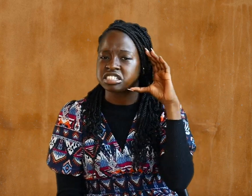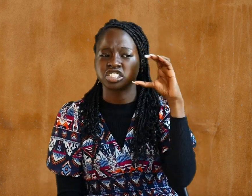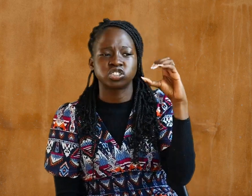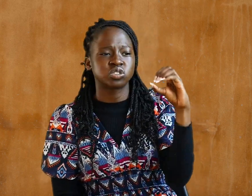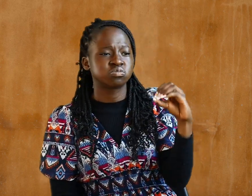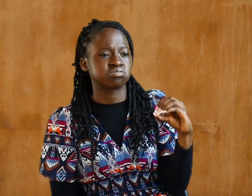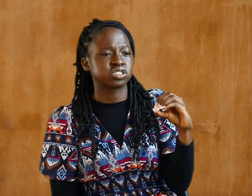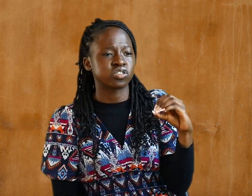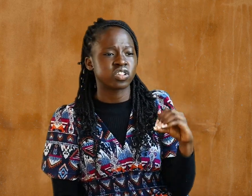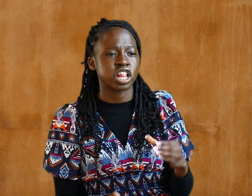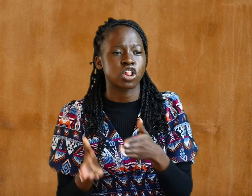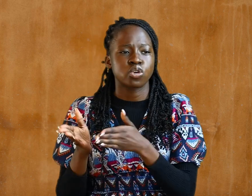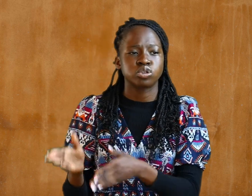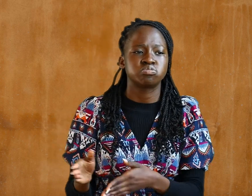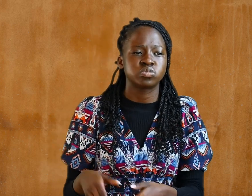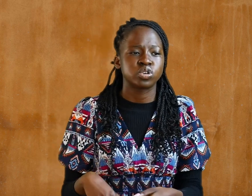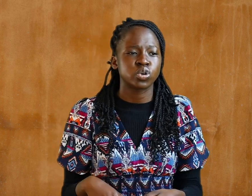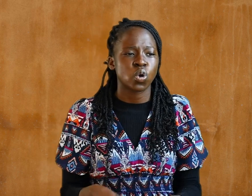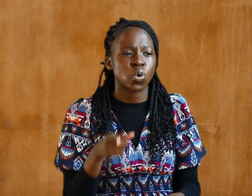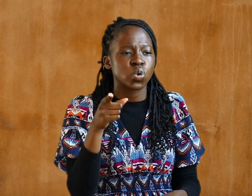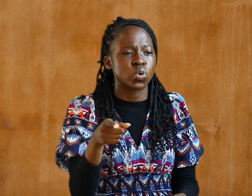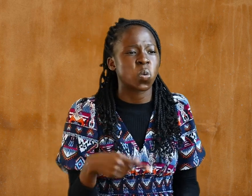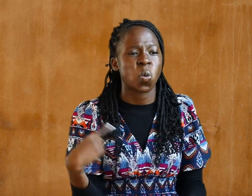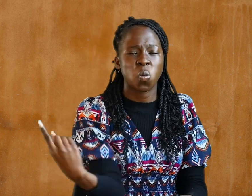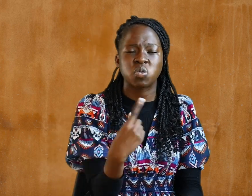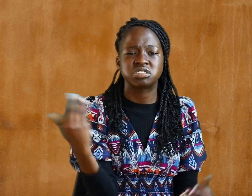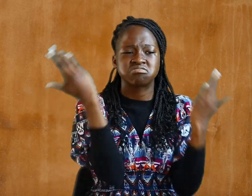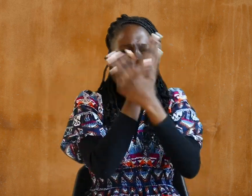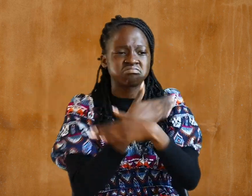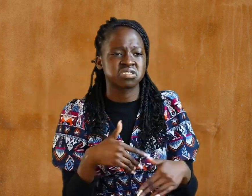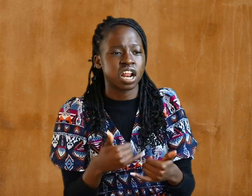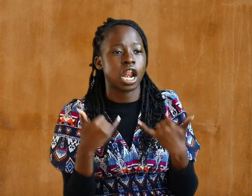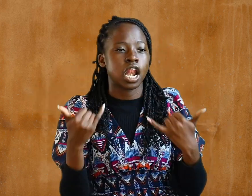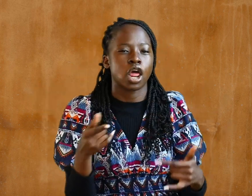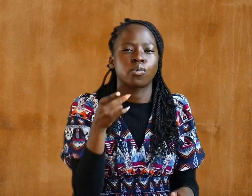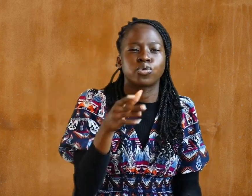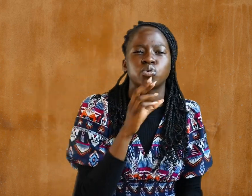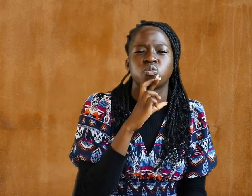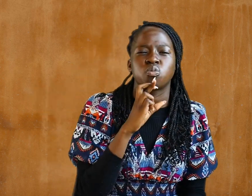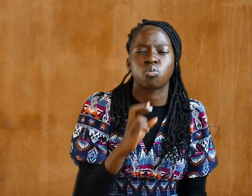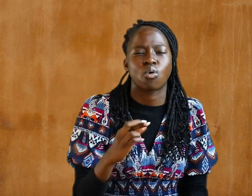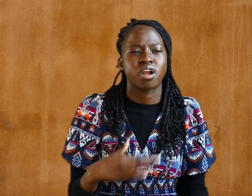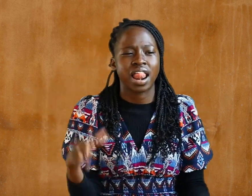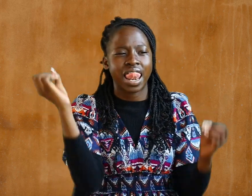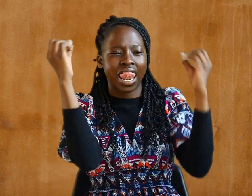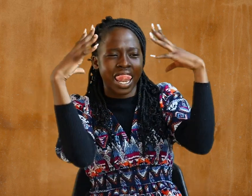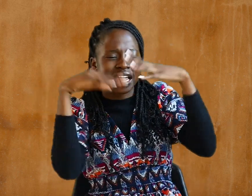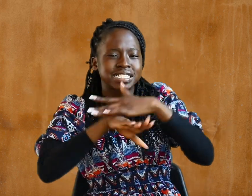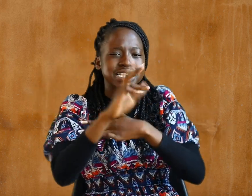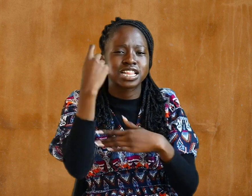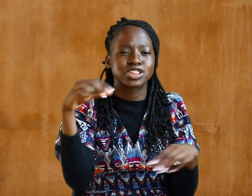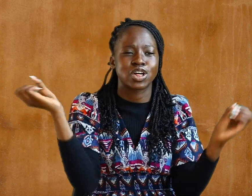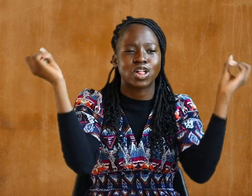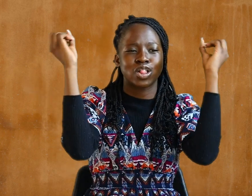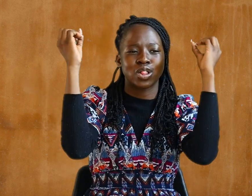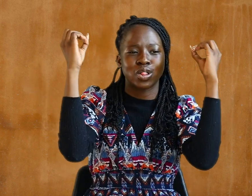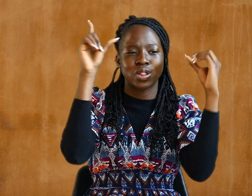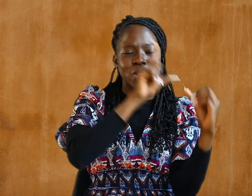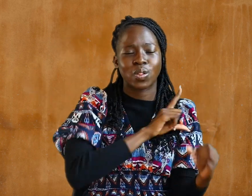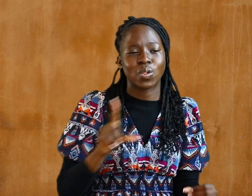darkness, but now you are light in the Lord. Live as children of the light,